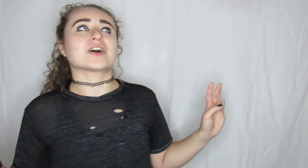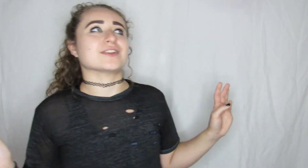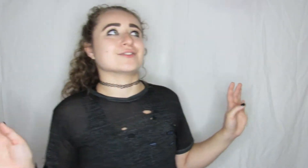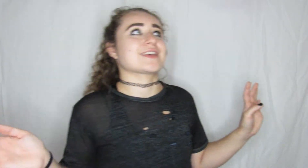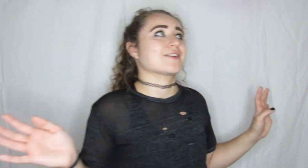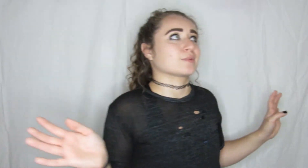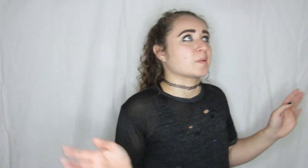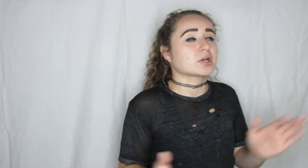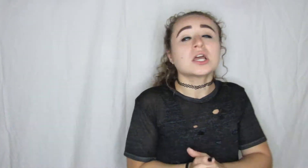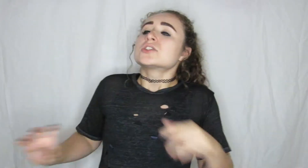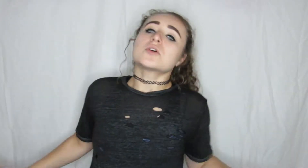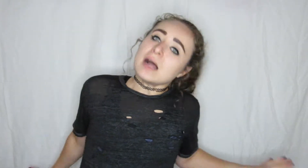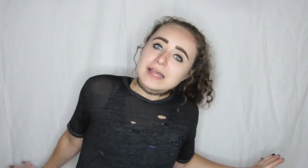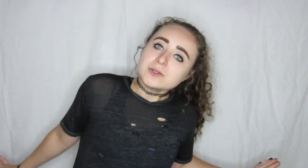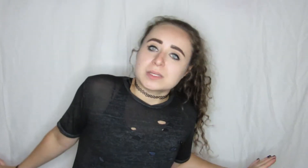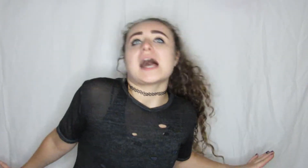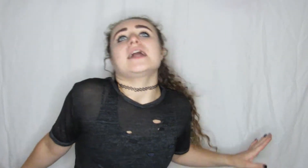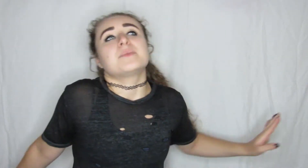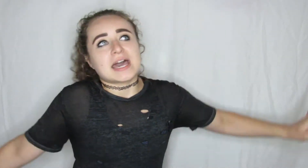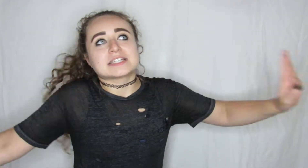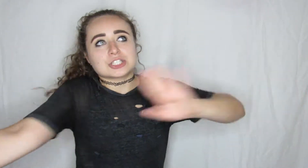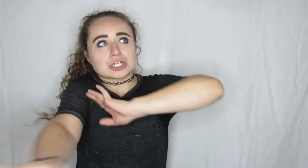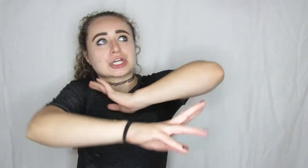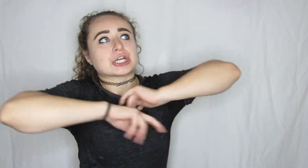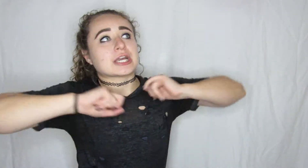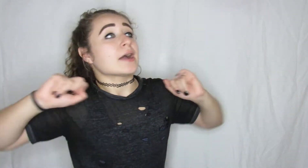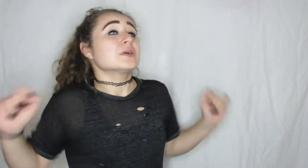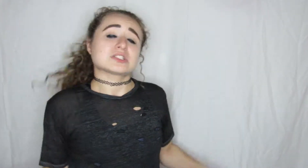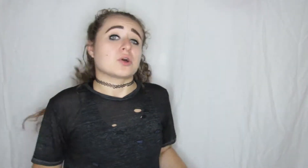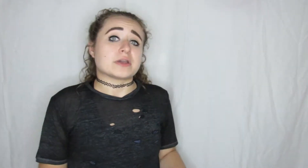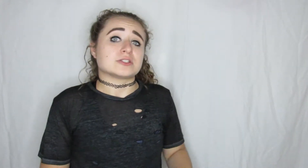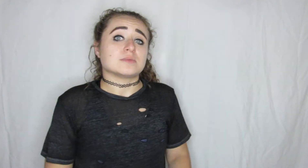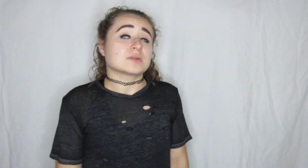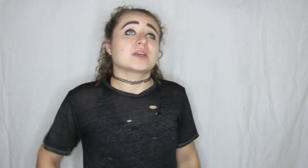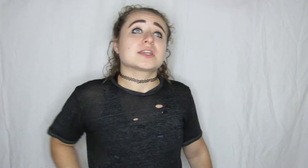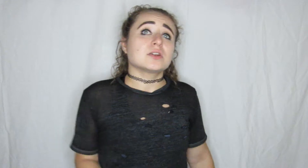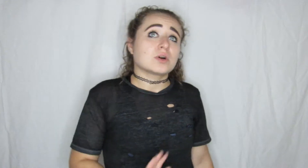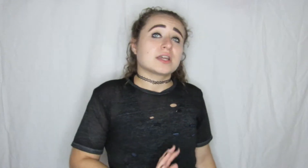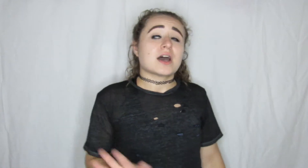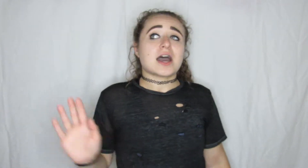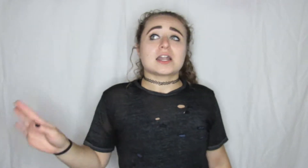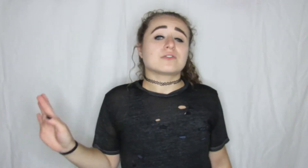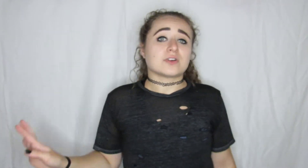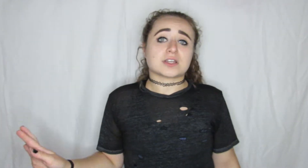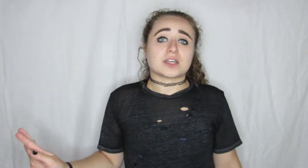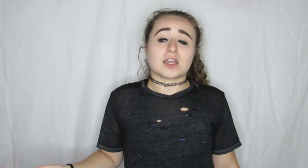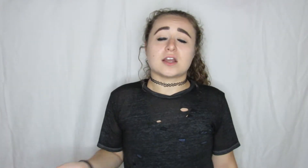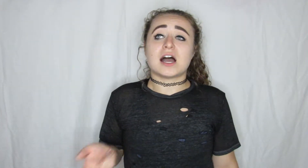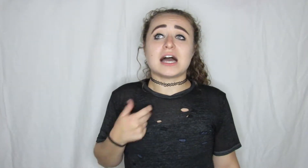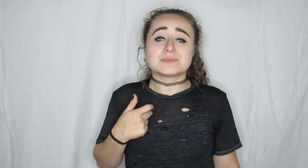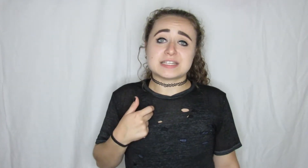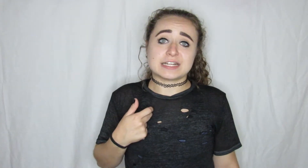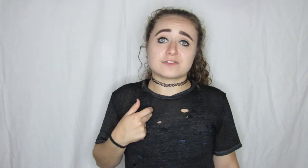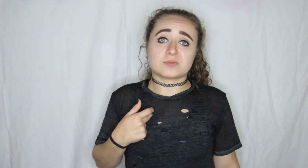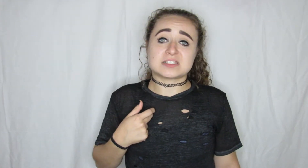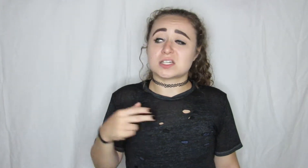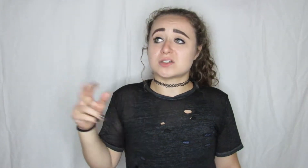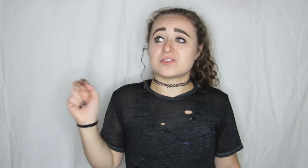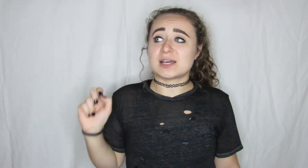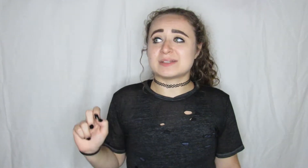fucking knows I don't remember so I replied back to her I wasn't going to but I'm like you know what I don't fucking care I'm standing up for myself I'm